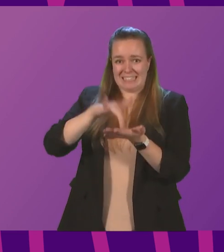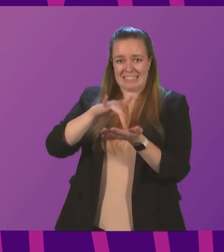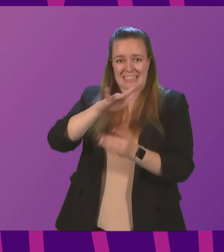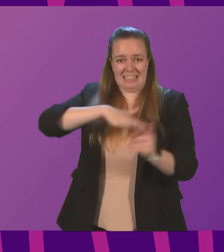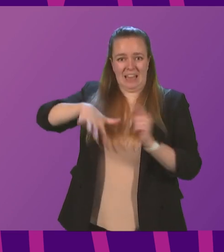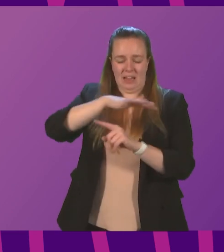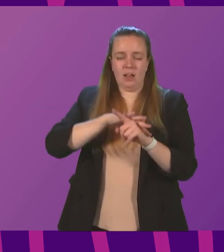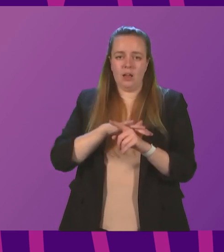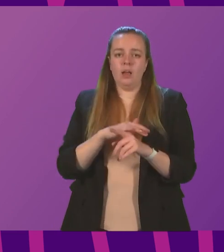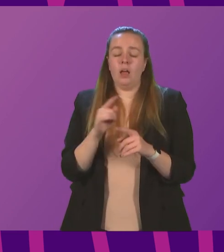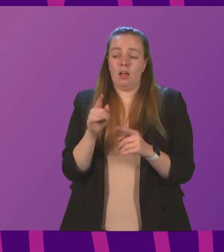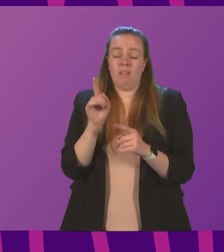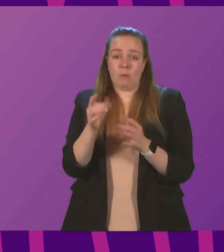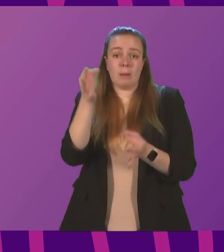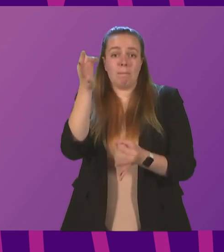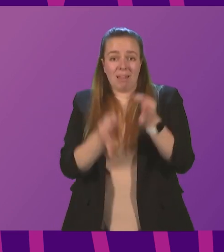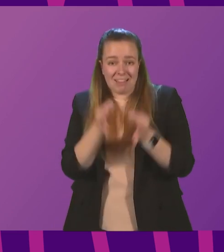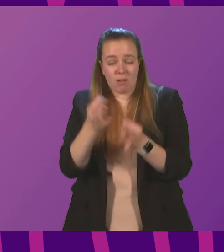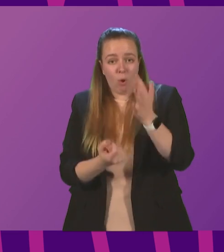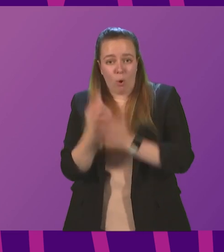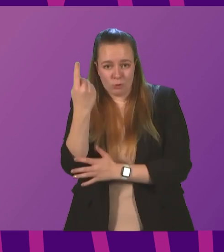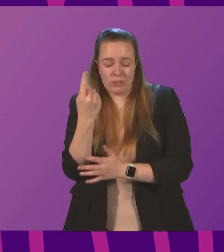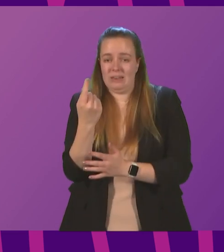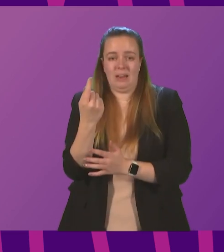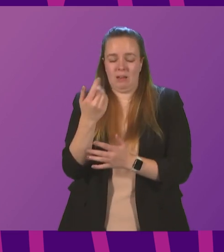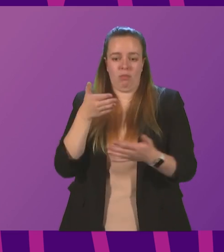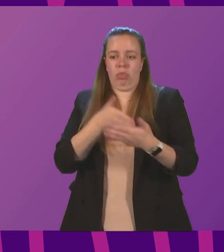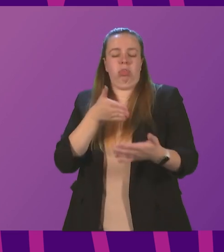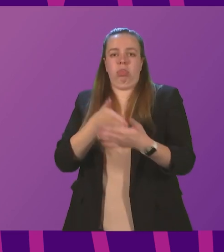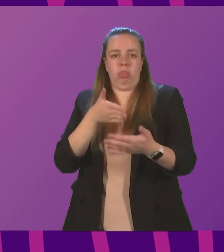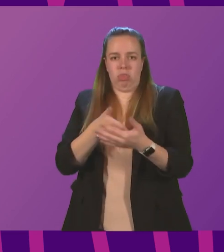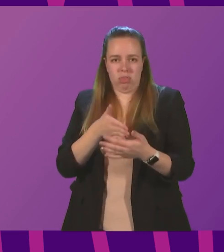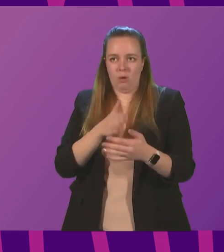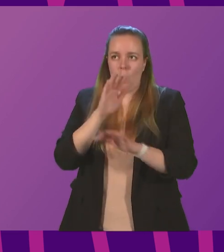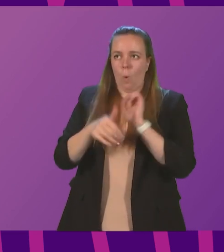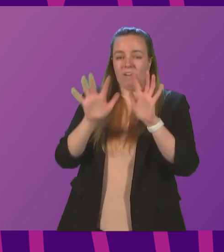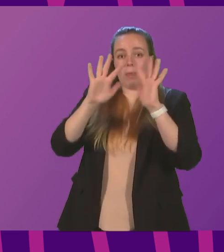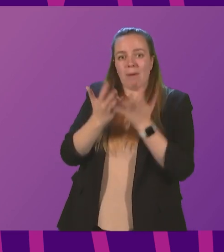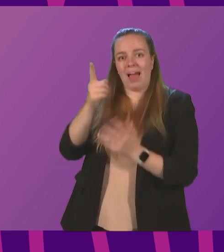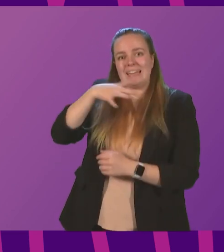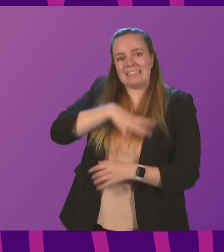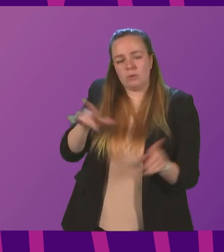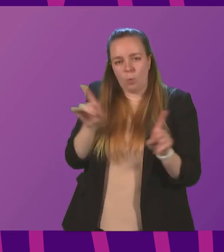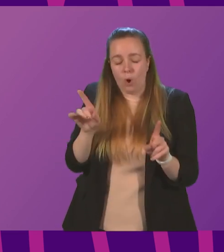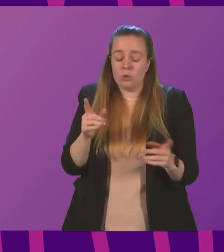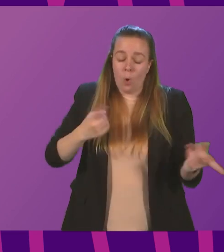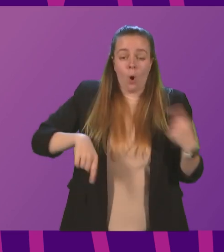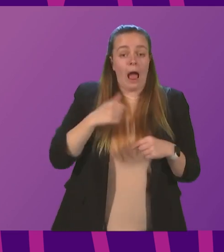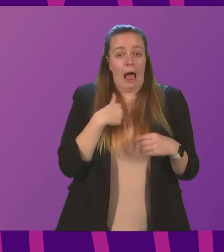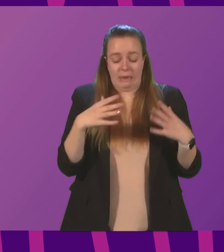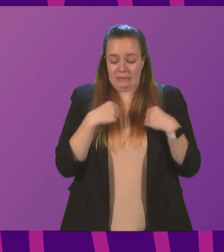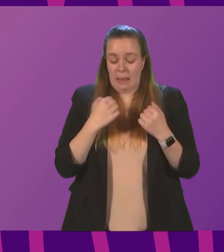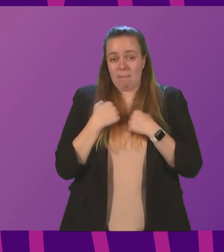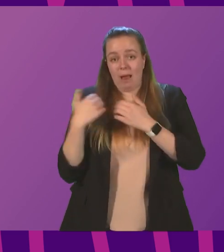forward. What we saw was political opportunism getting the way of what the planet needs. So let's all of us, I accept my